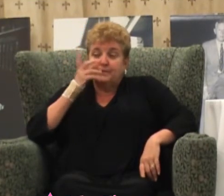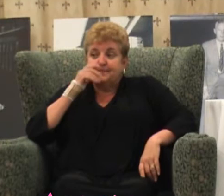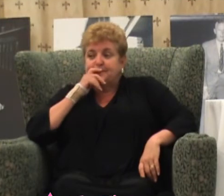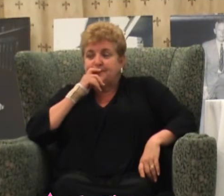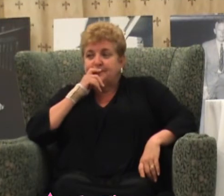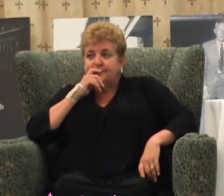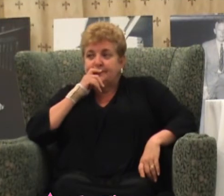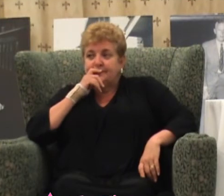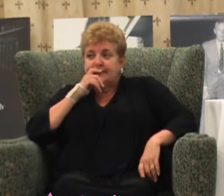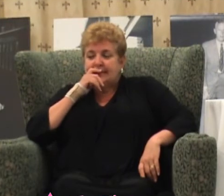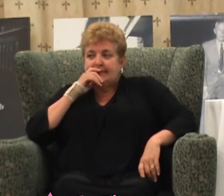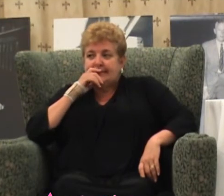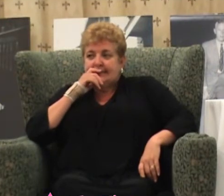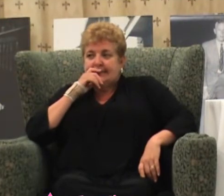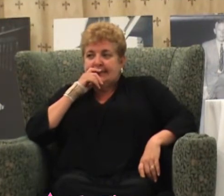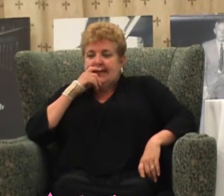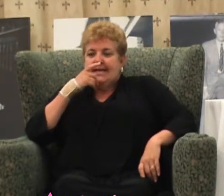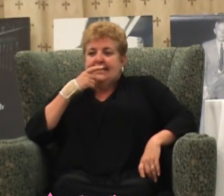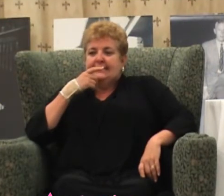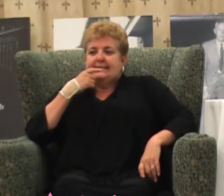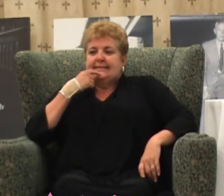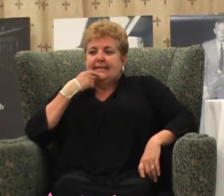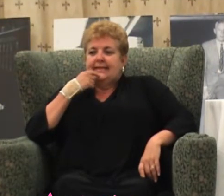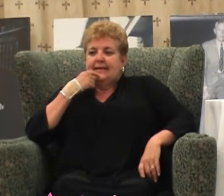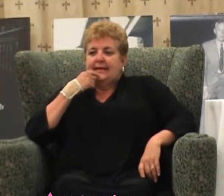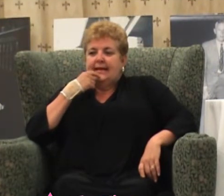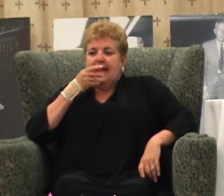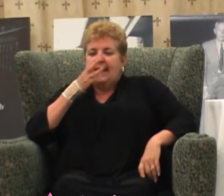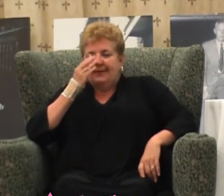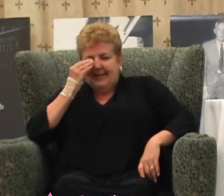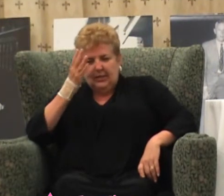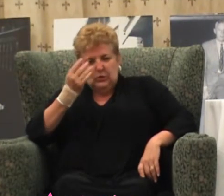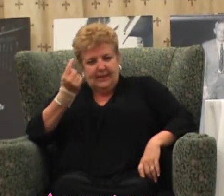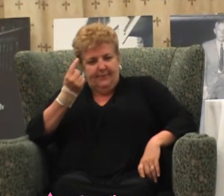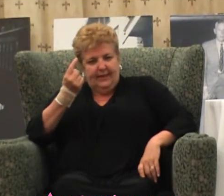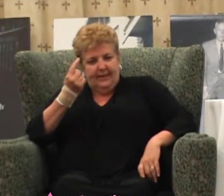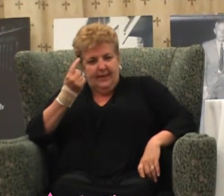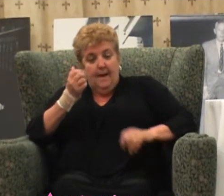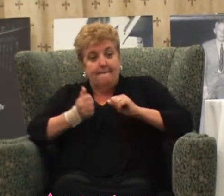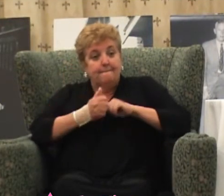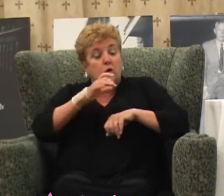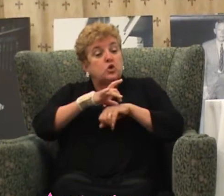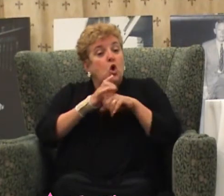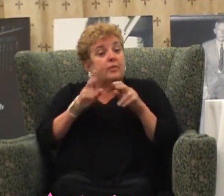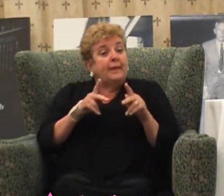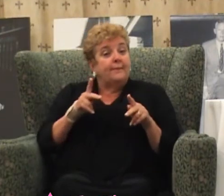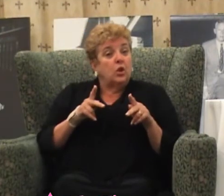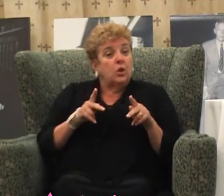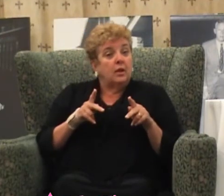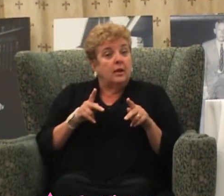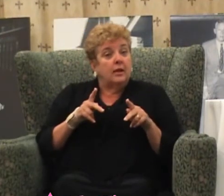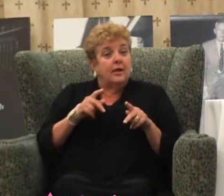he said, yeah. He said, um, let tell you something. He most people, earth people, people, you know, non-alcoholics,